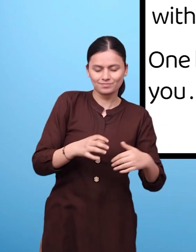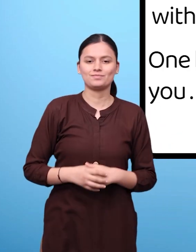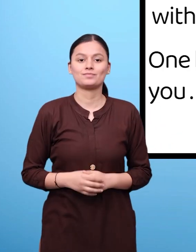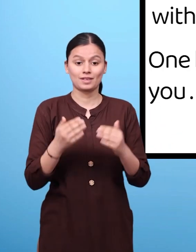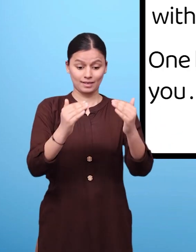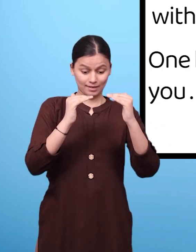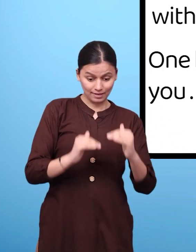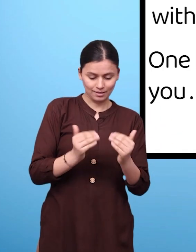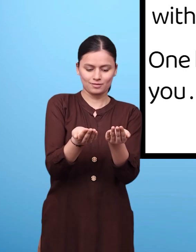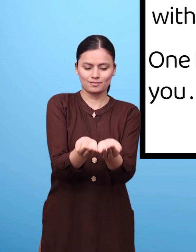matka